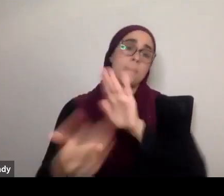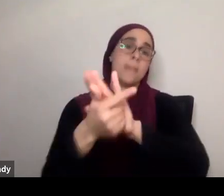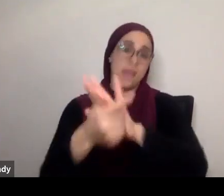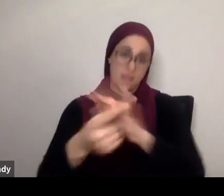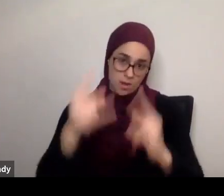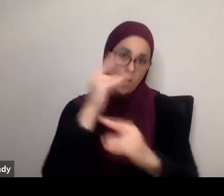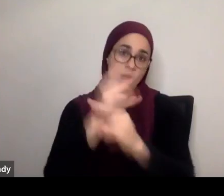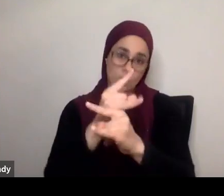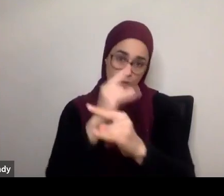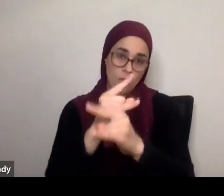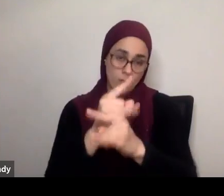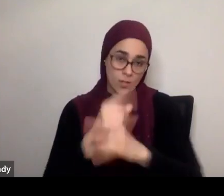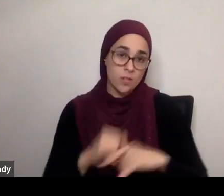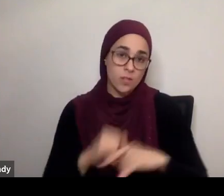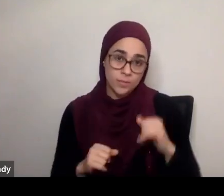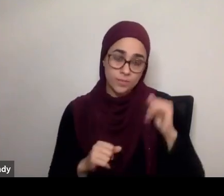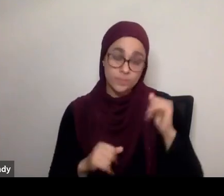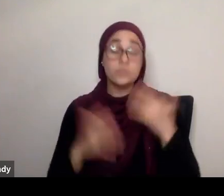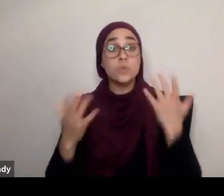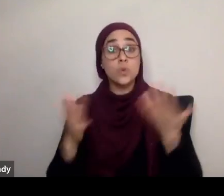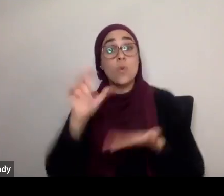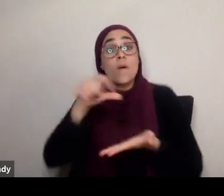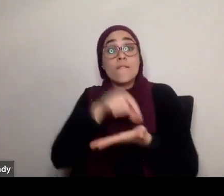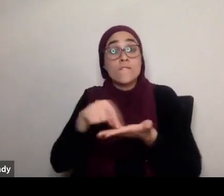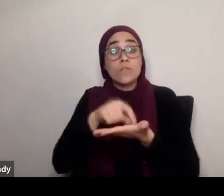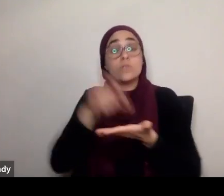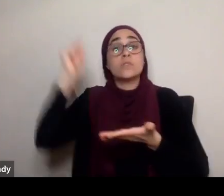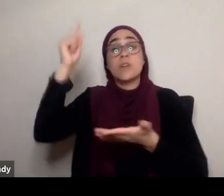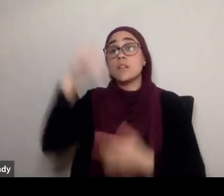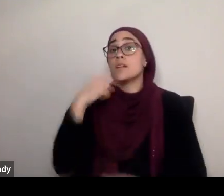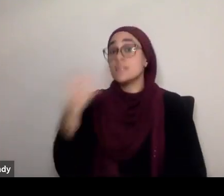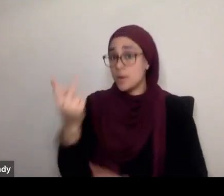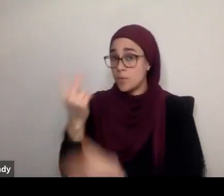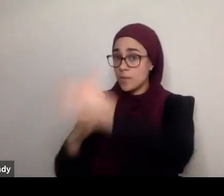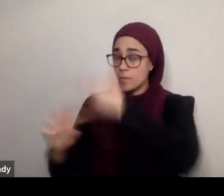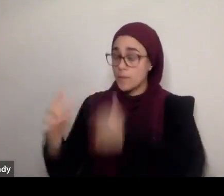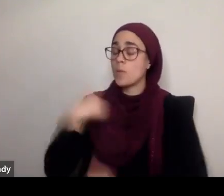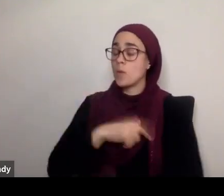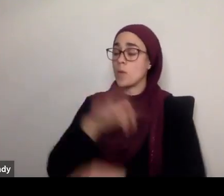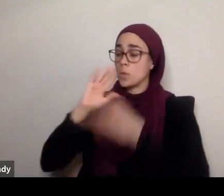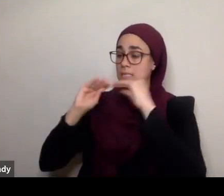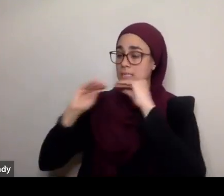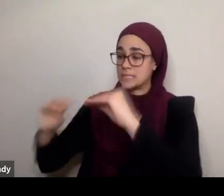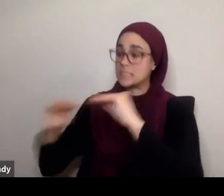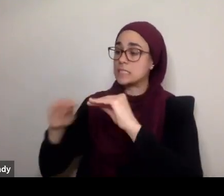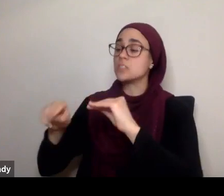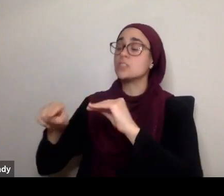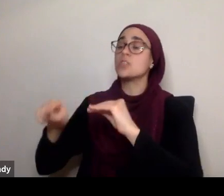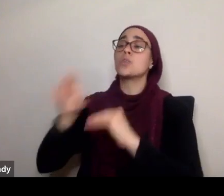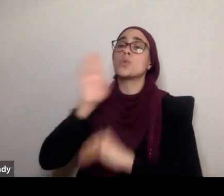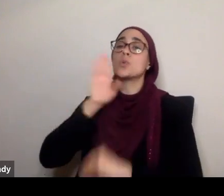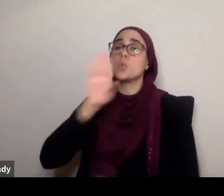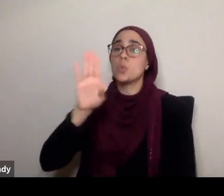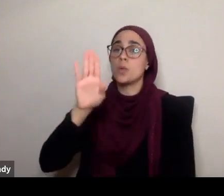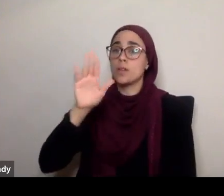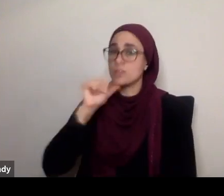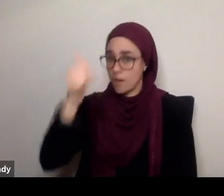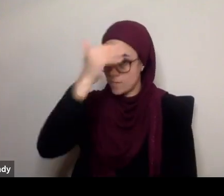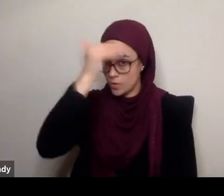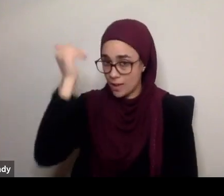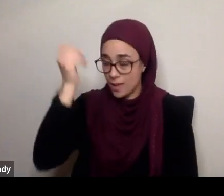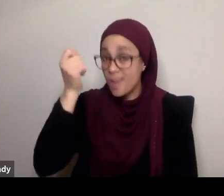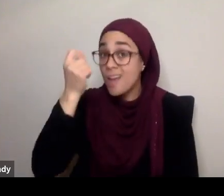wa'ala here says, that we shall teach you, and you will not forget, accept whatever Allah wills, to eventually be